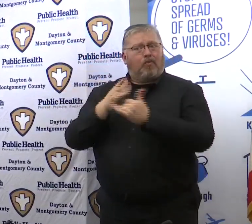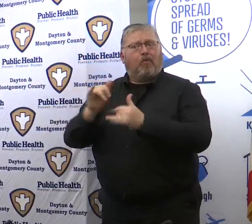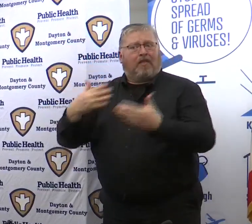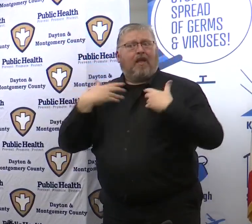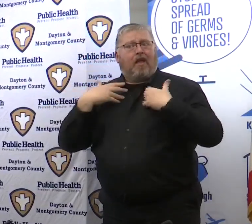epidemic